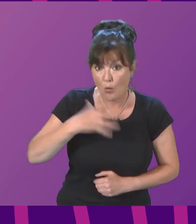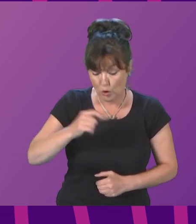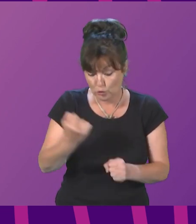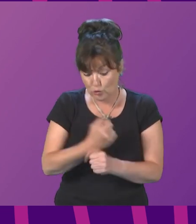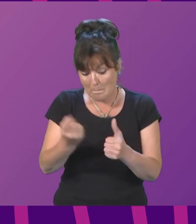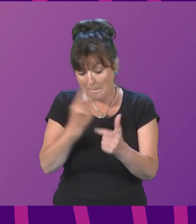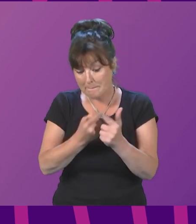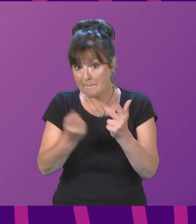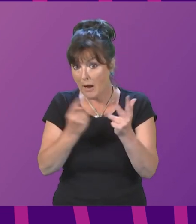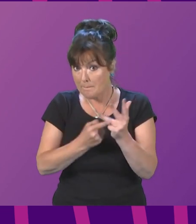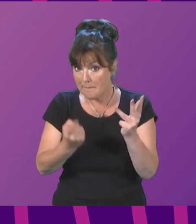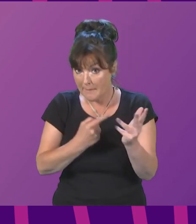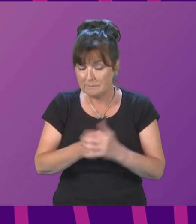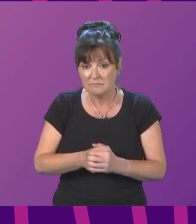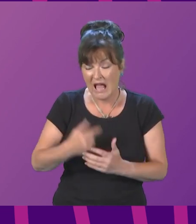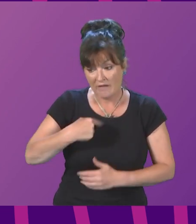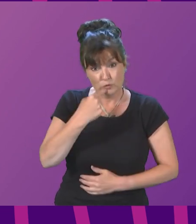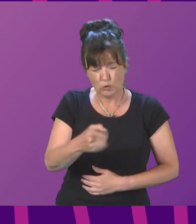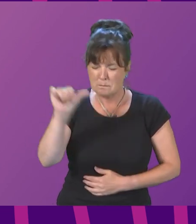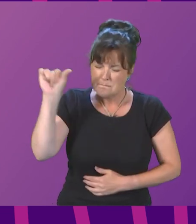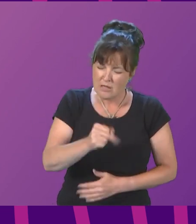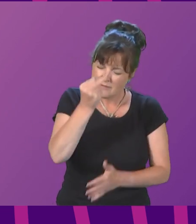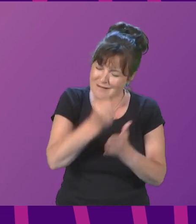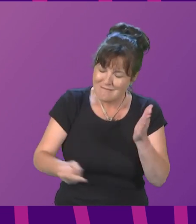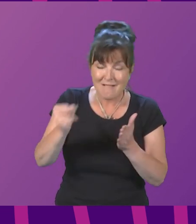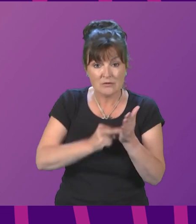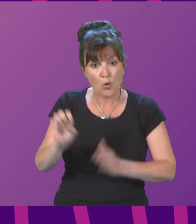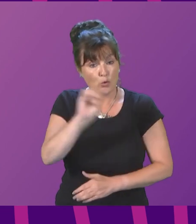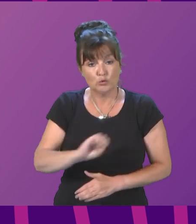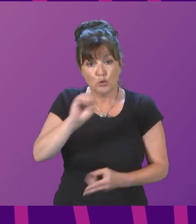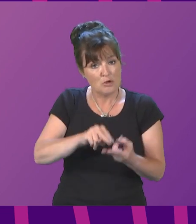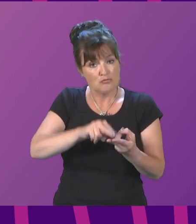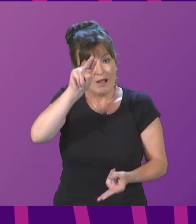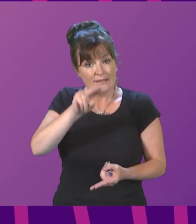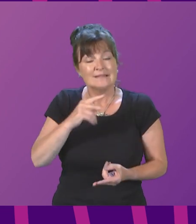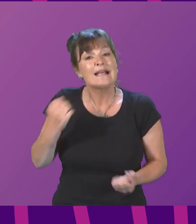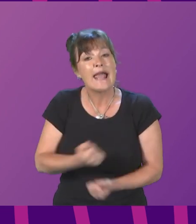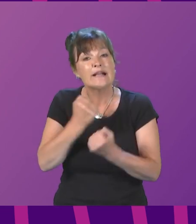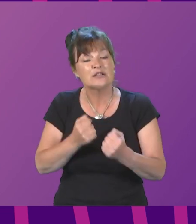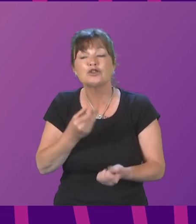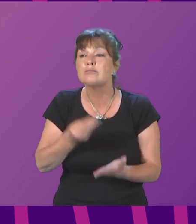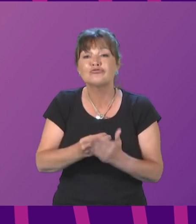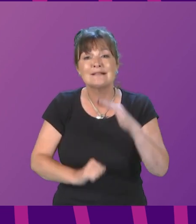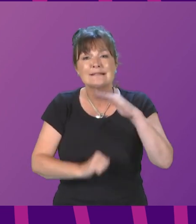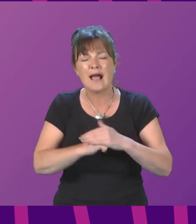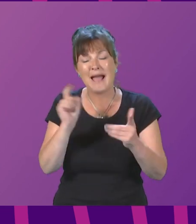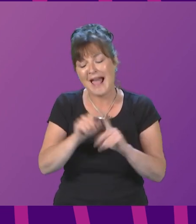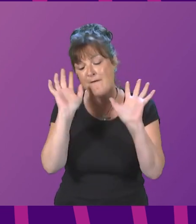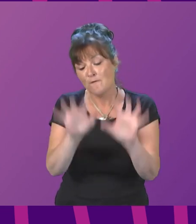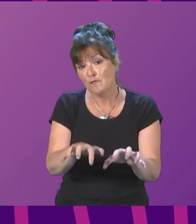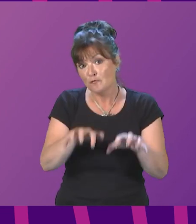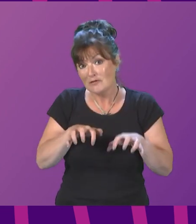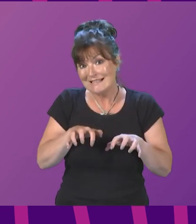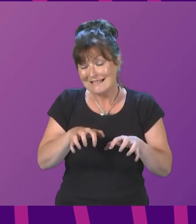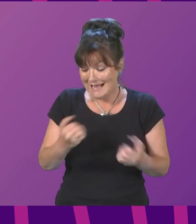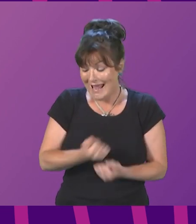First, it must cancel the October rise in the energy price cap and freeze energy prices at the current